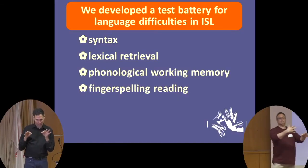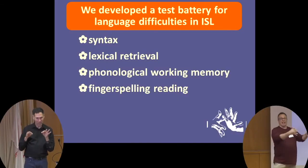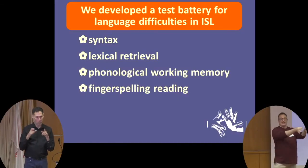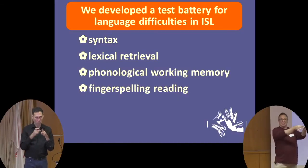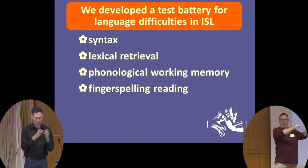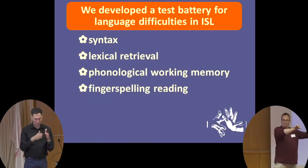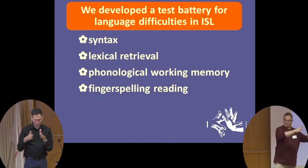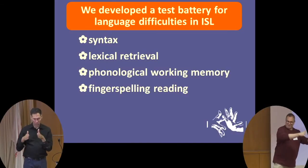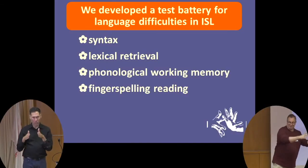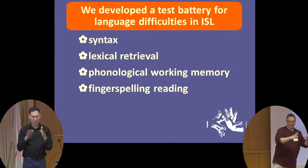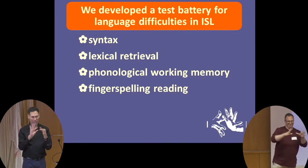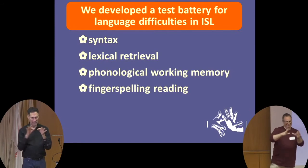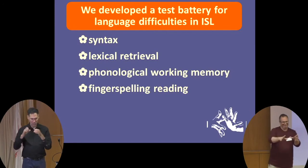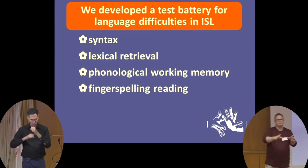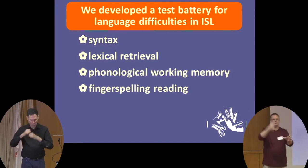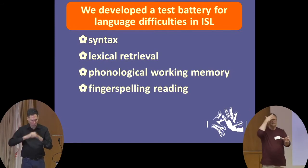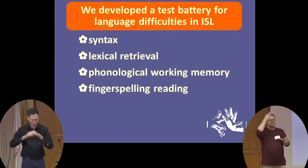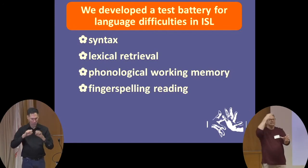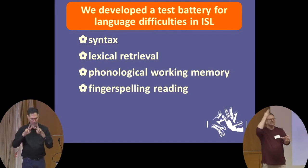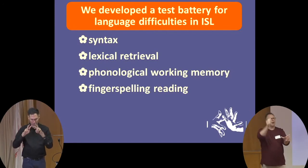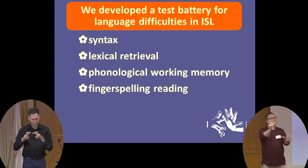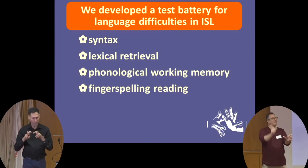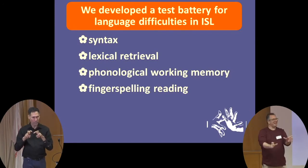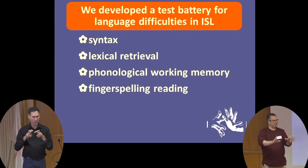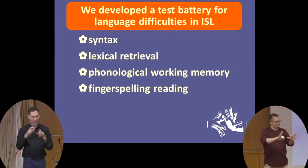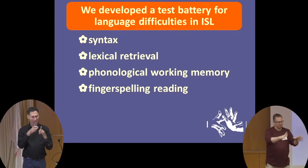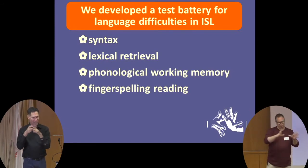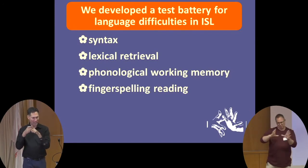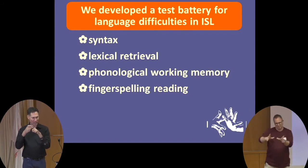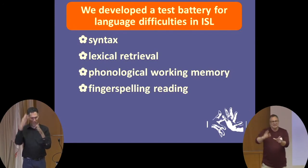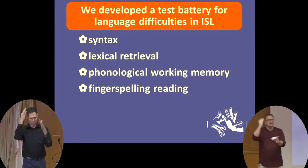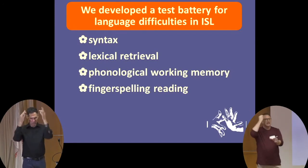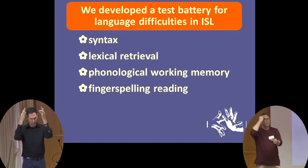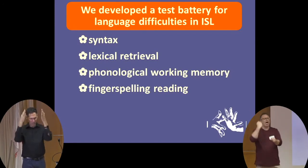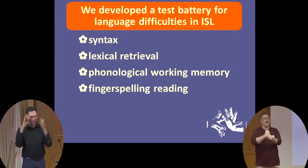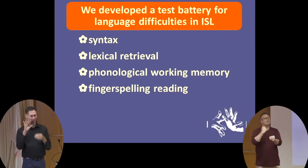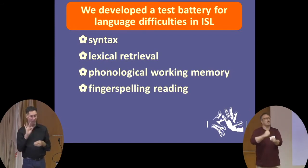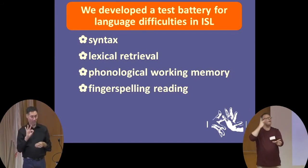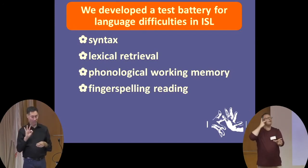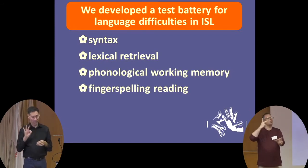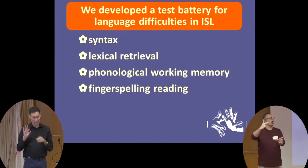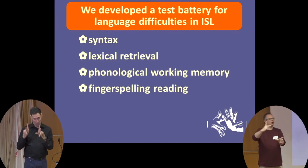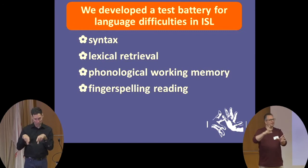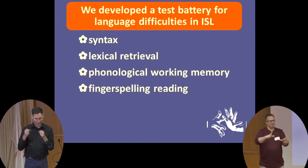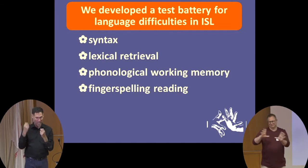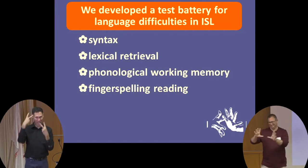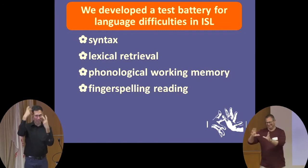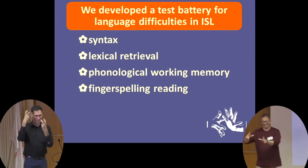structures, to assess lexical retrieval, whether a person knows a word but whether they are able to retrieve the words from their lexicons,